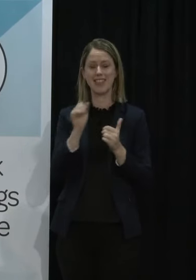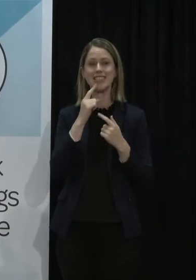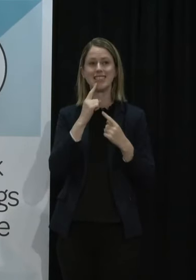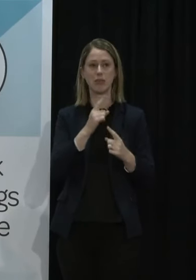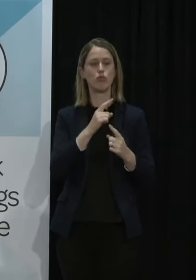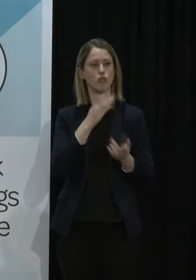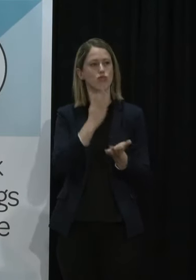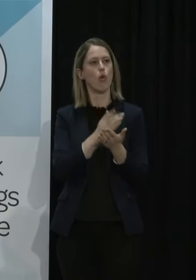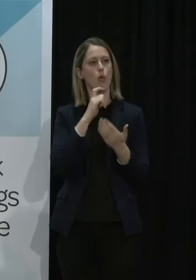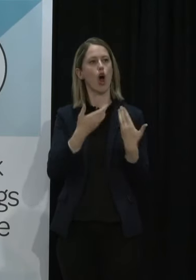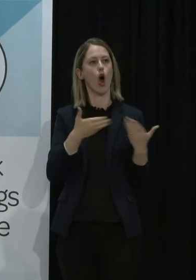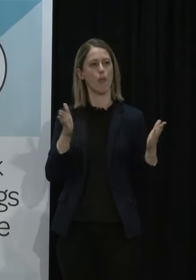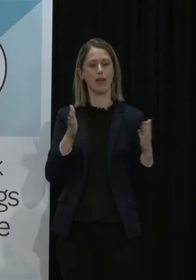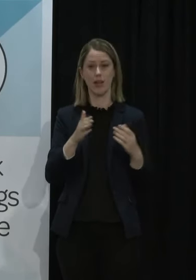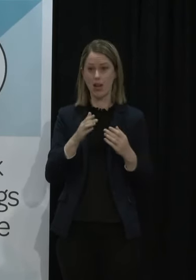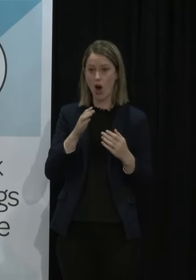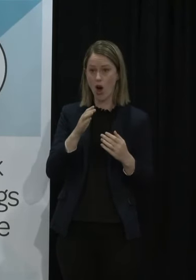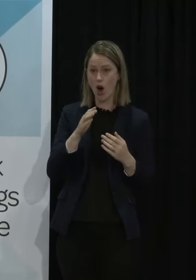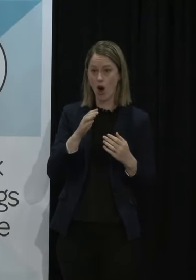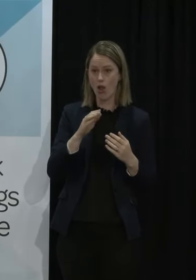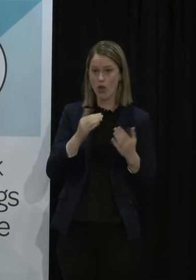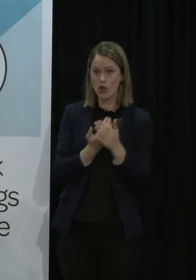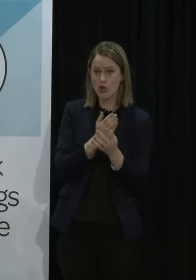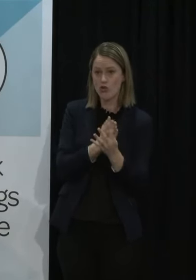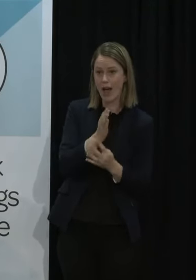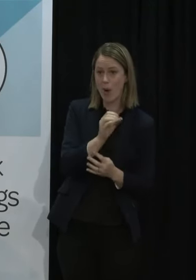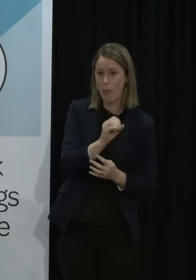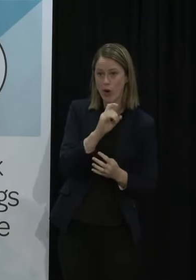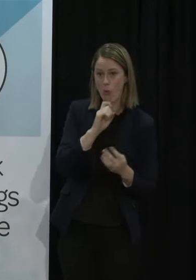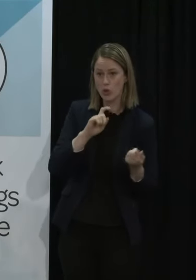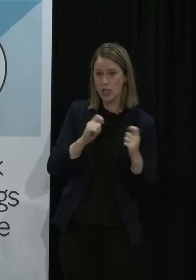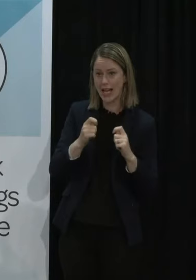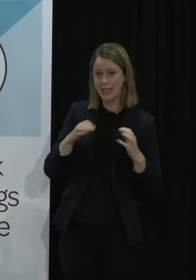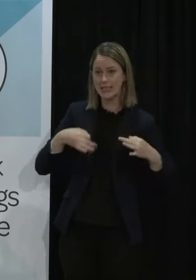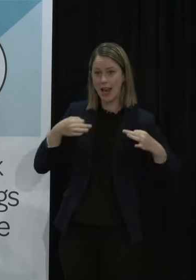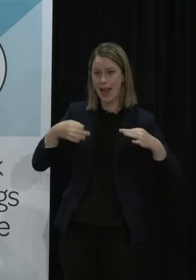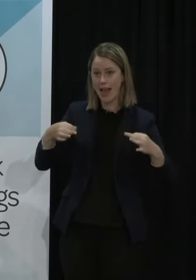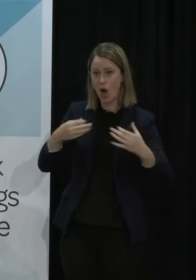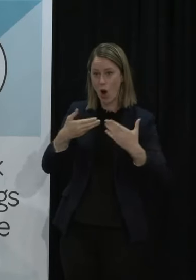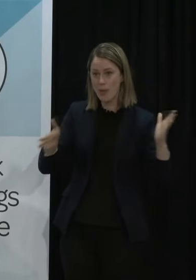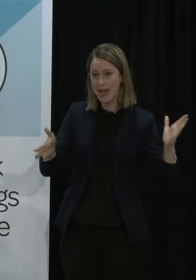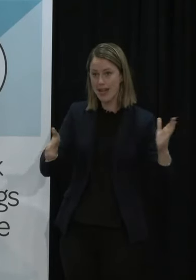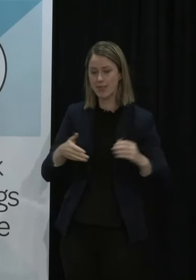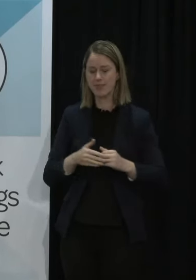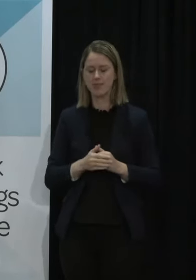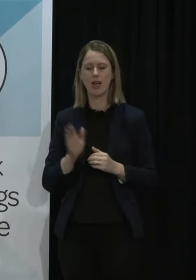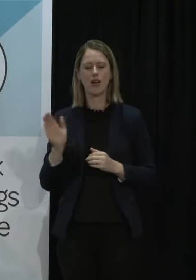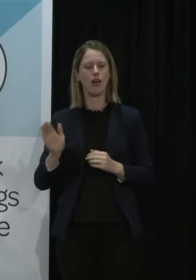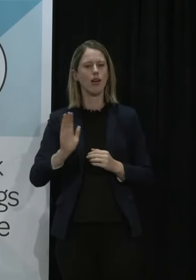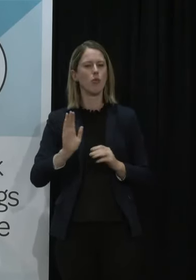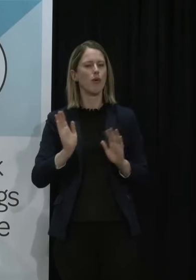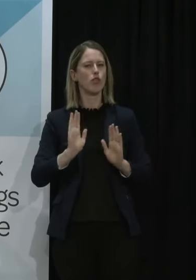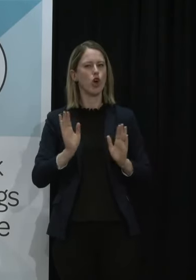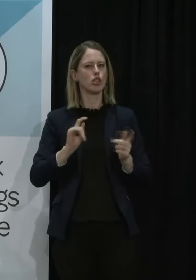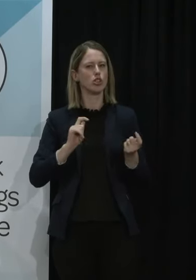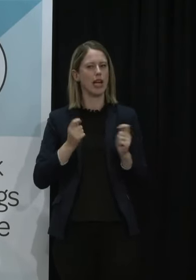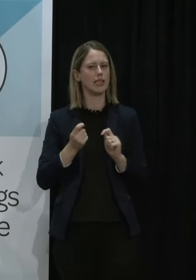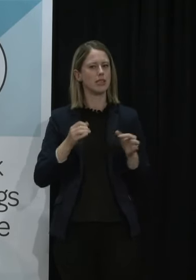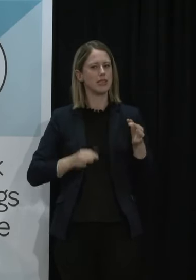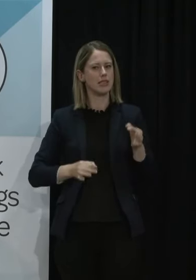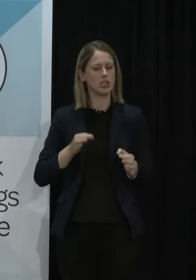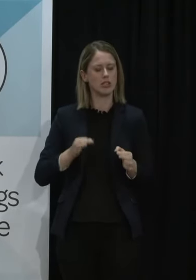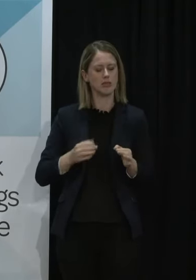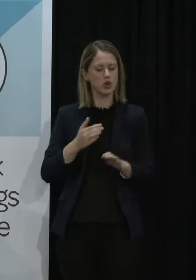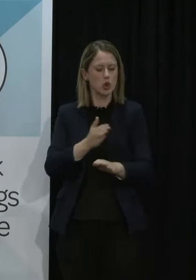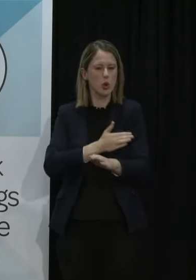Omicron could it change that we haven't changed any of those decisions and I think it would be too early to